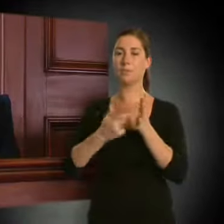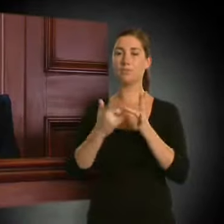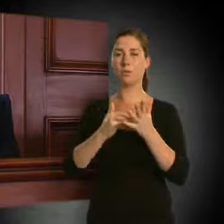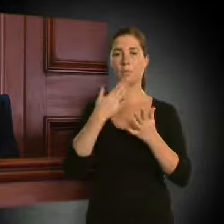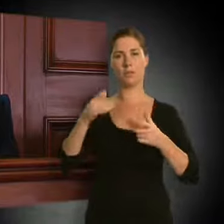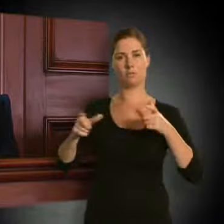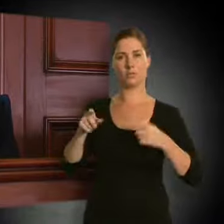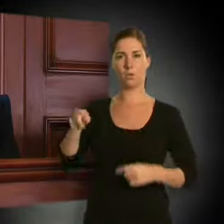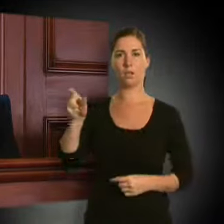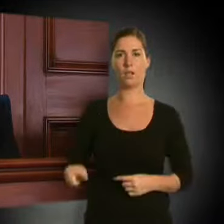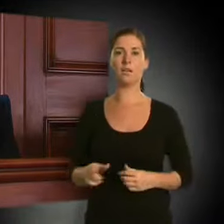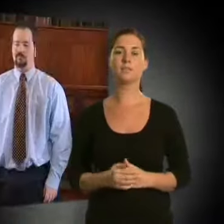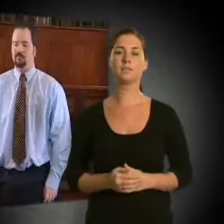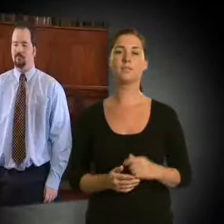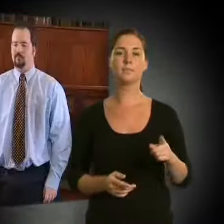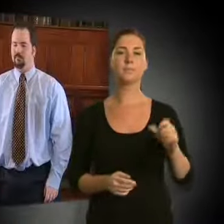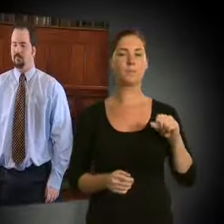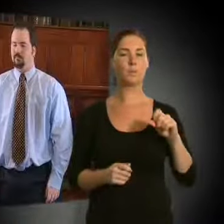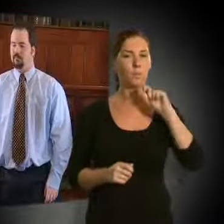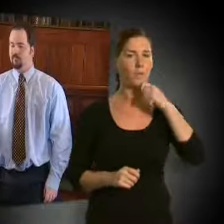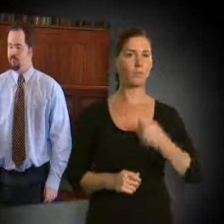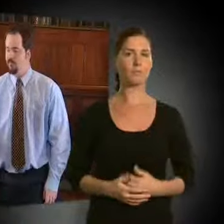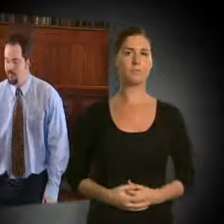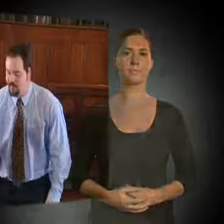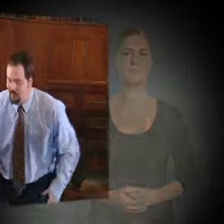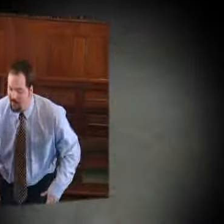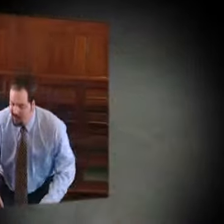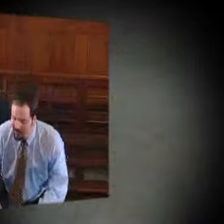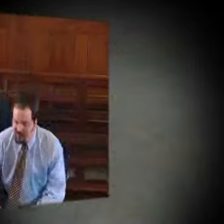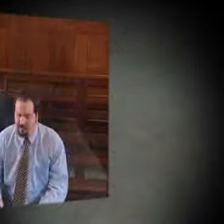can you control your client? Yes, Your Honour. Peter.